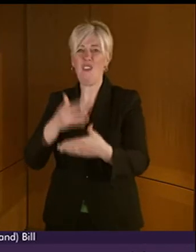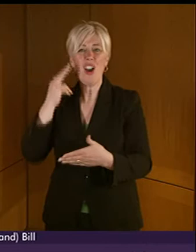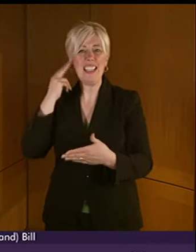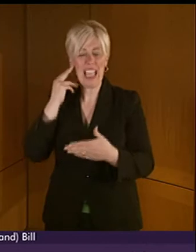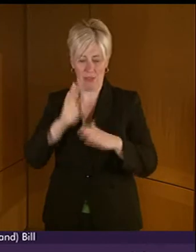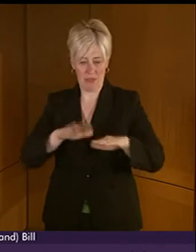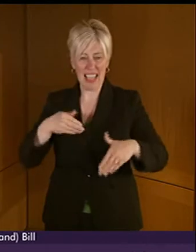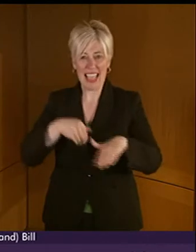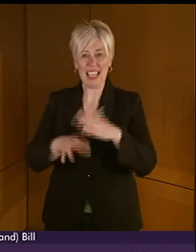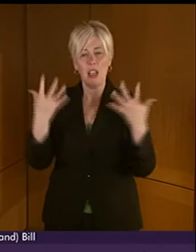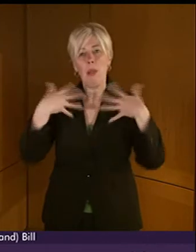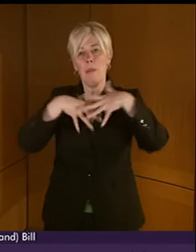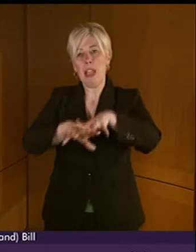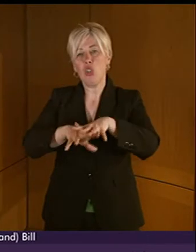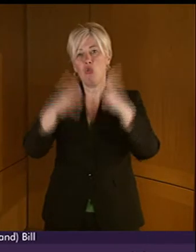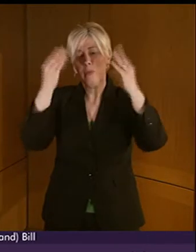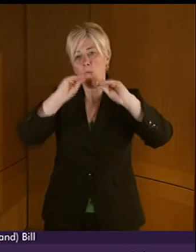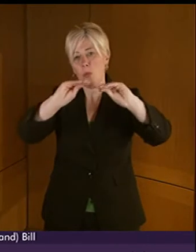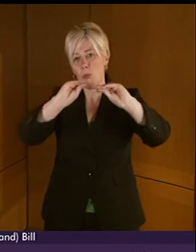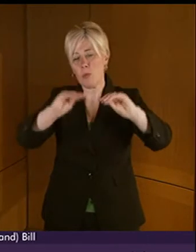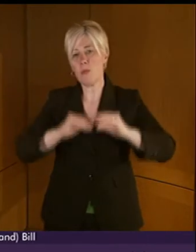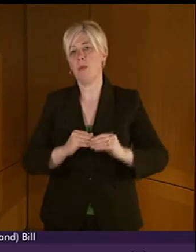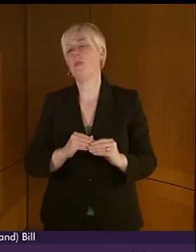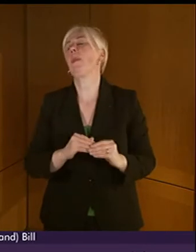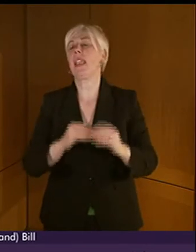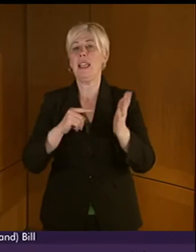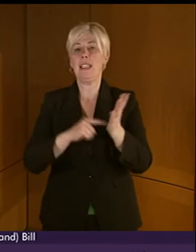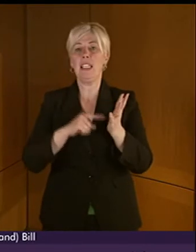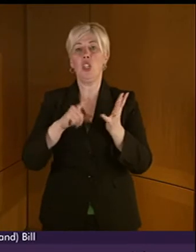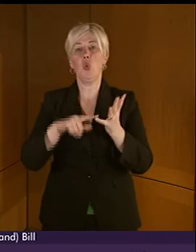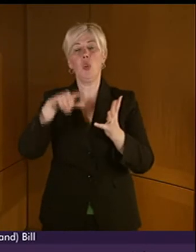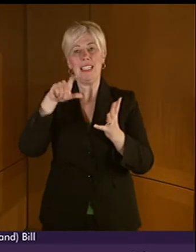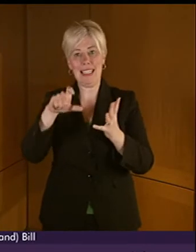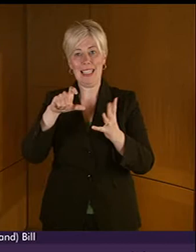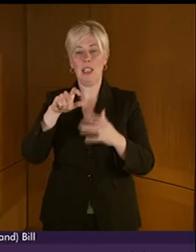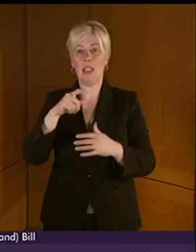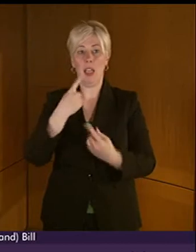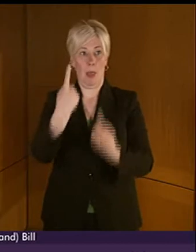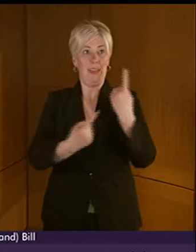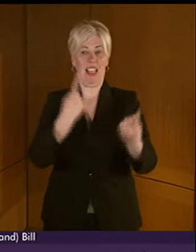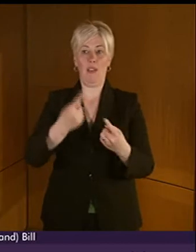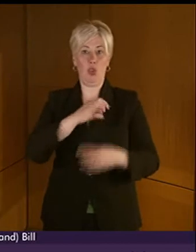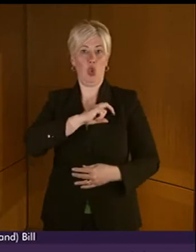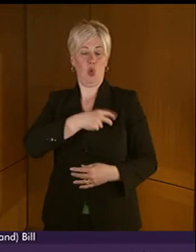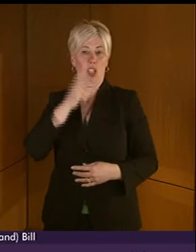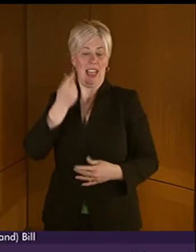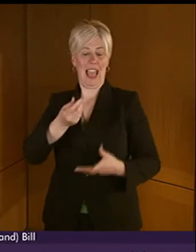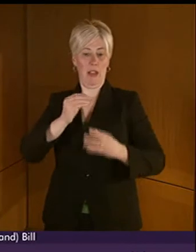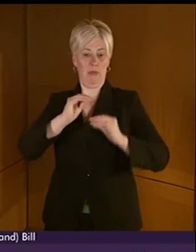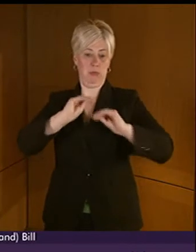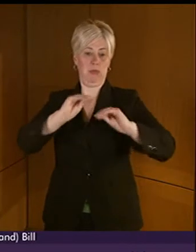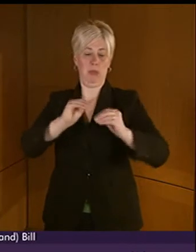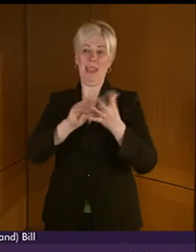The STUC and I think we need to pay tribute to them through Union Learning run BSL courses and I attended one